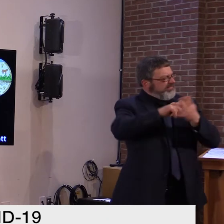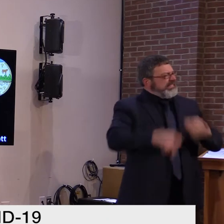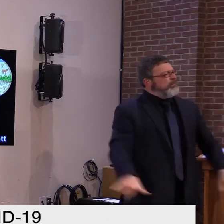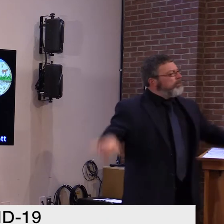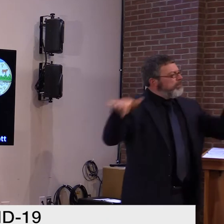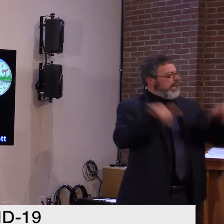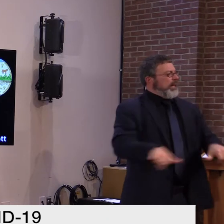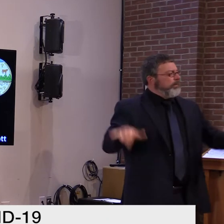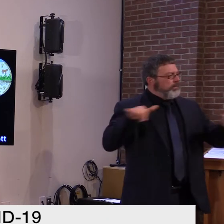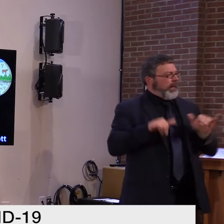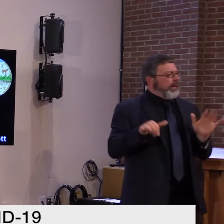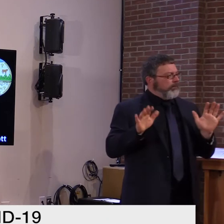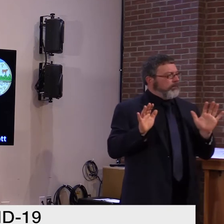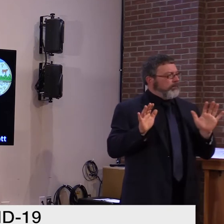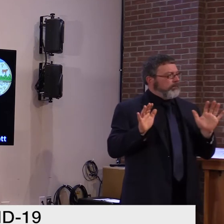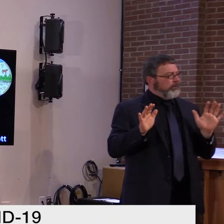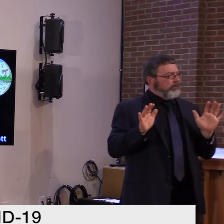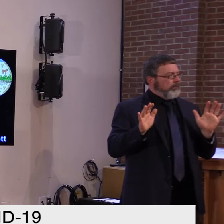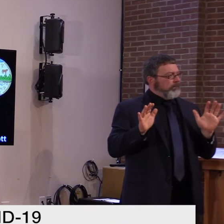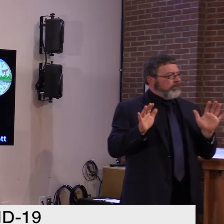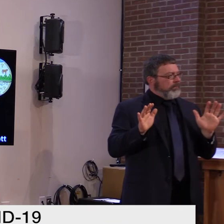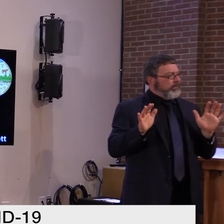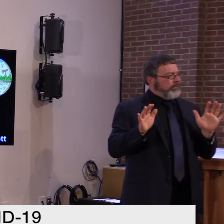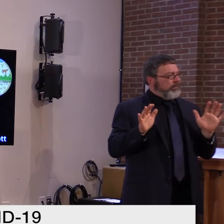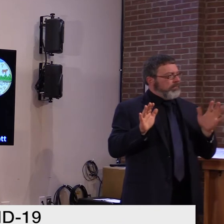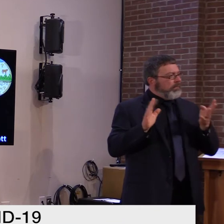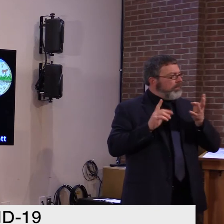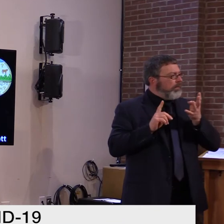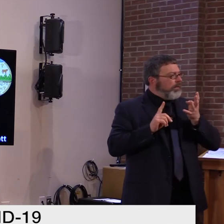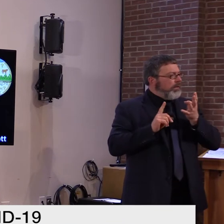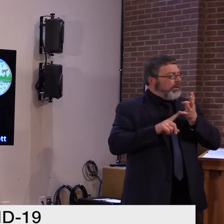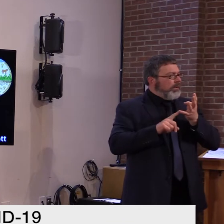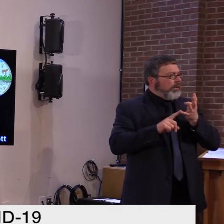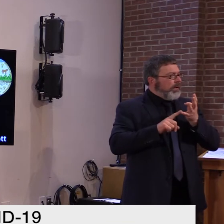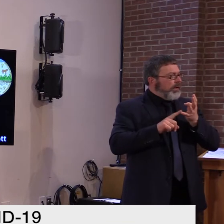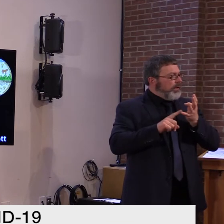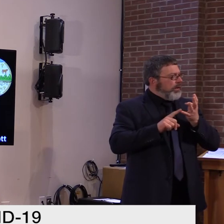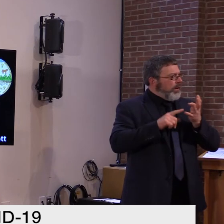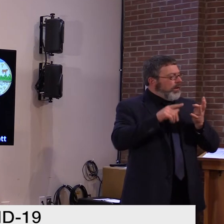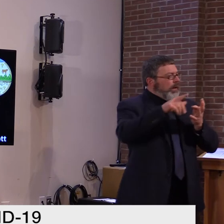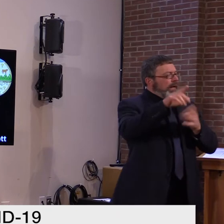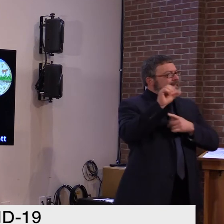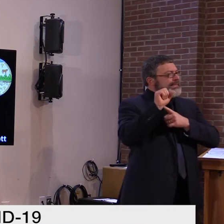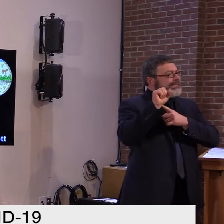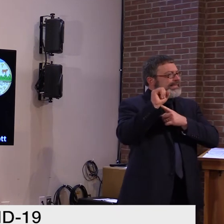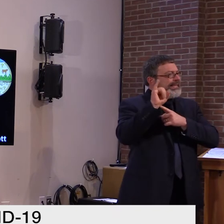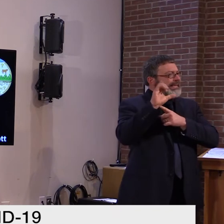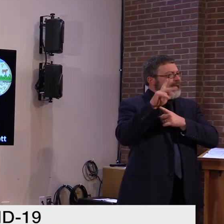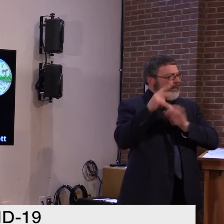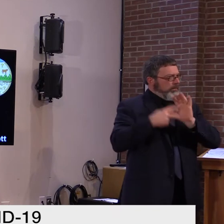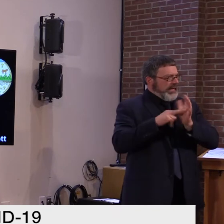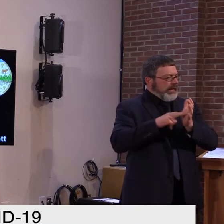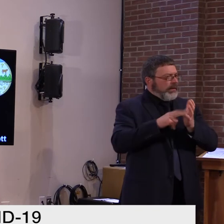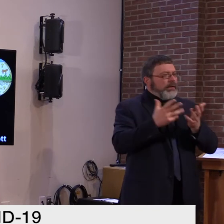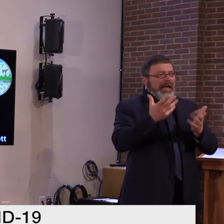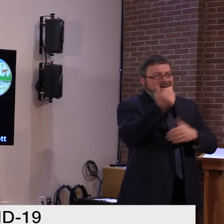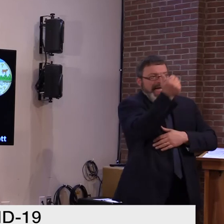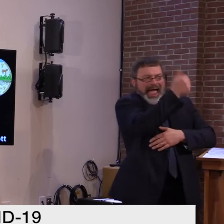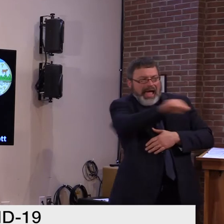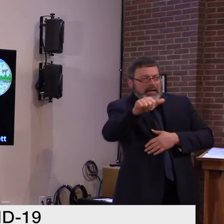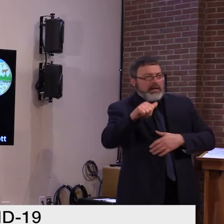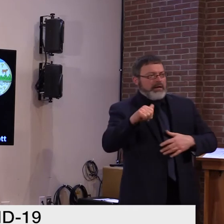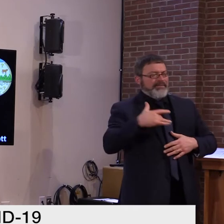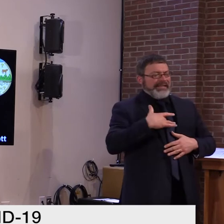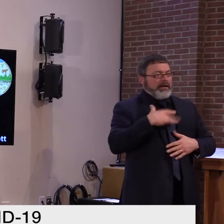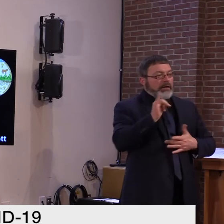And avoid non-essential travel. Fourth, answer any call from the health department and